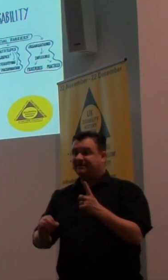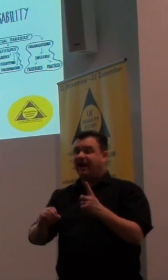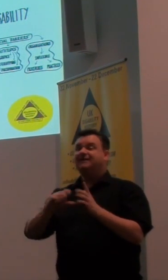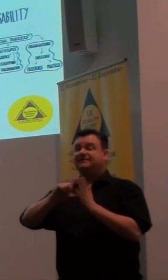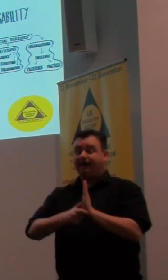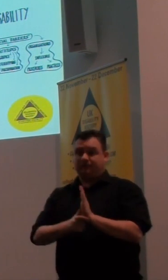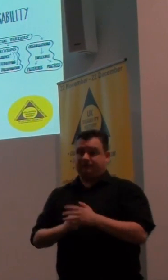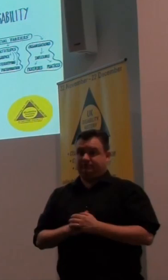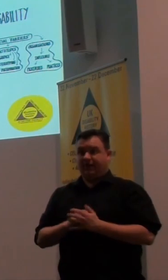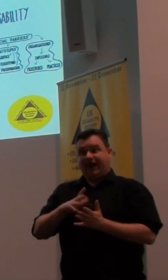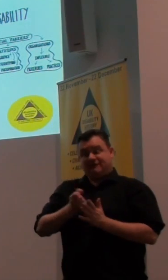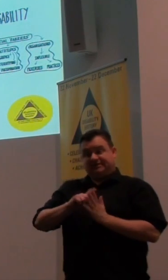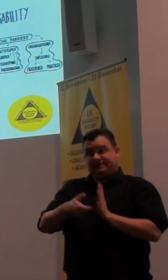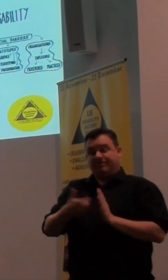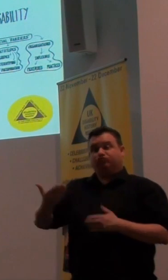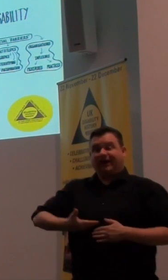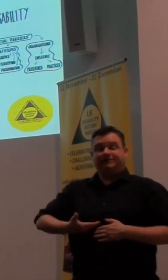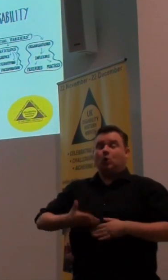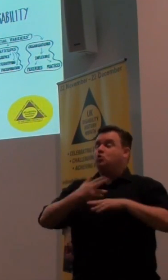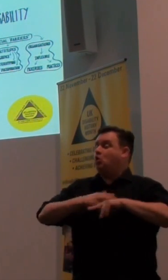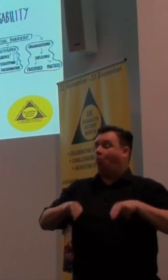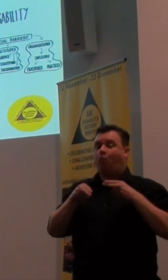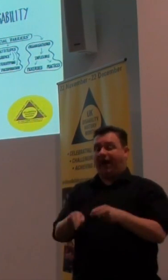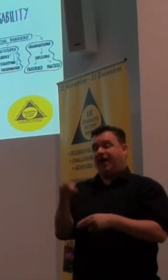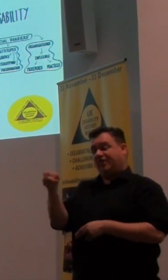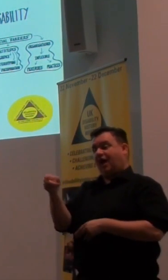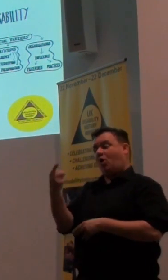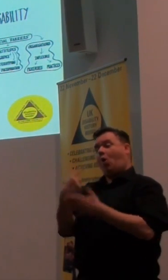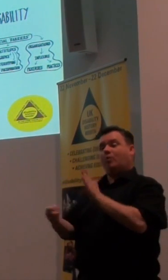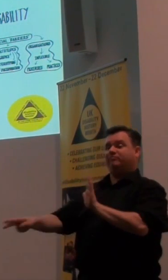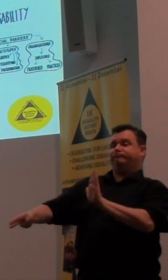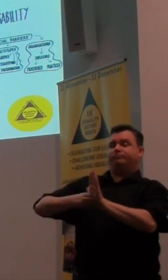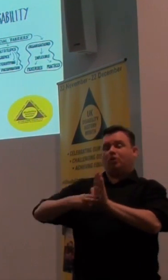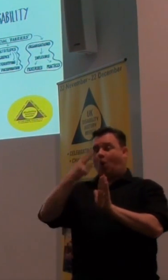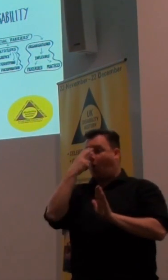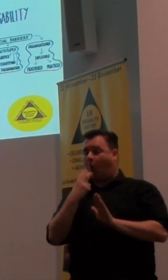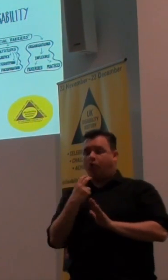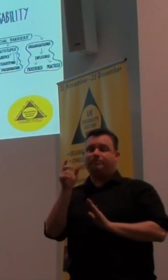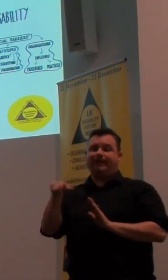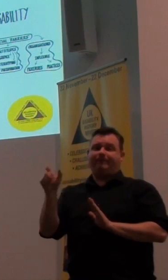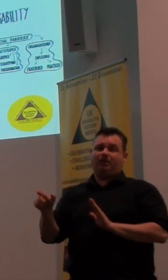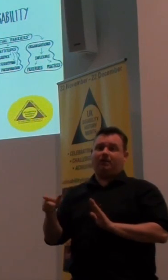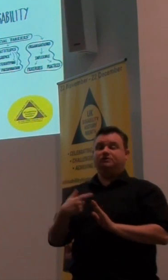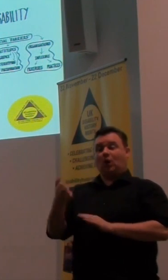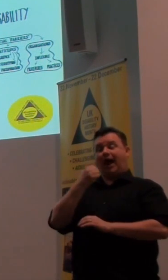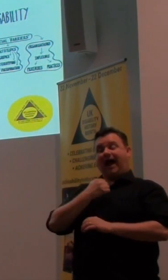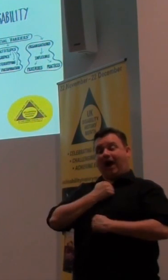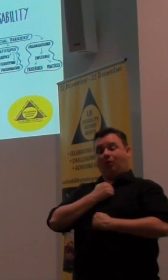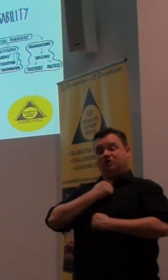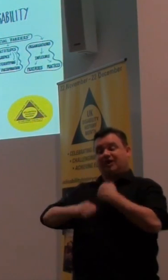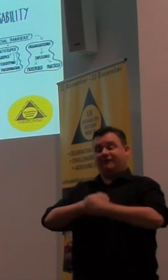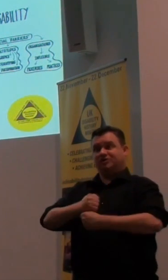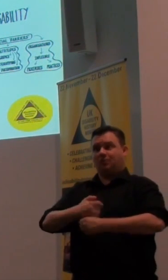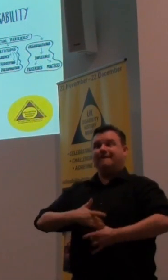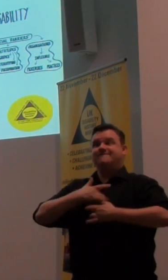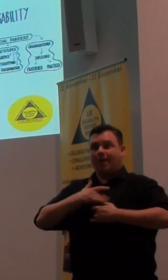way do they get disabled people's They're just old people. So, that's going to be another battle that I think probably our generation will fight as we get older and